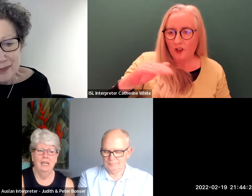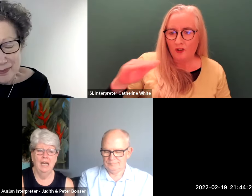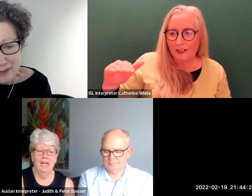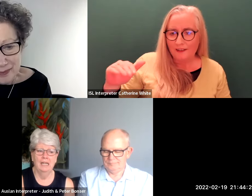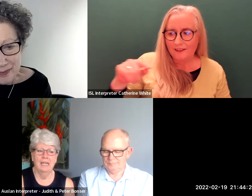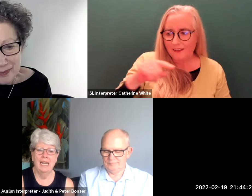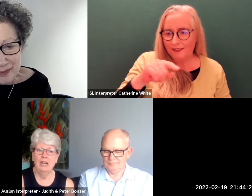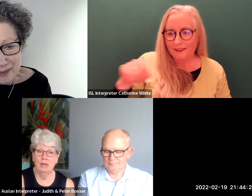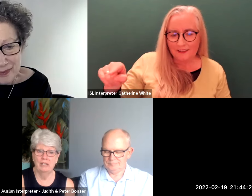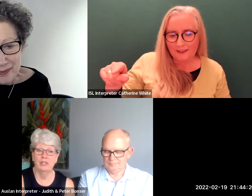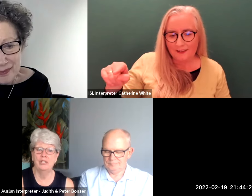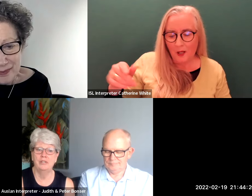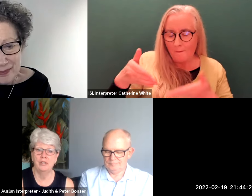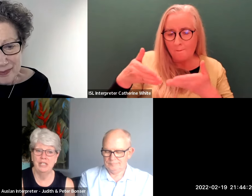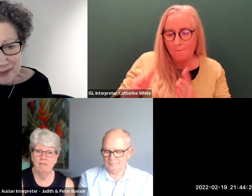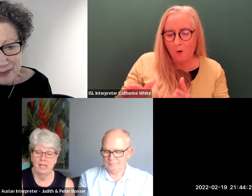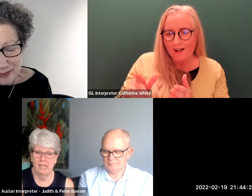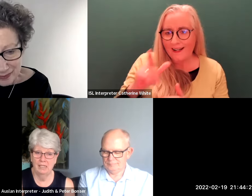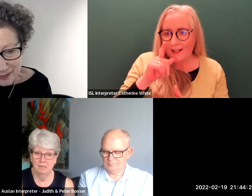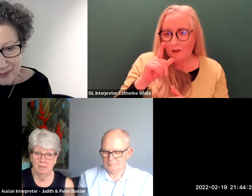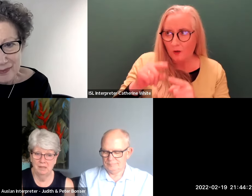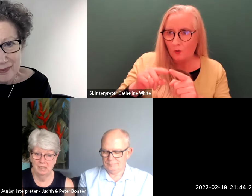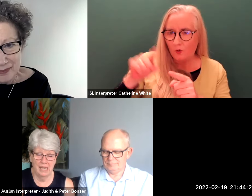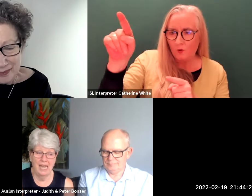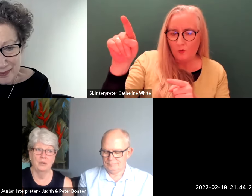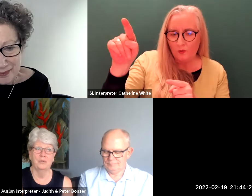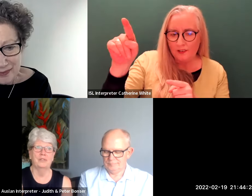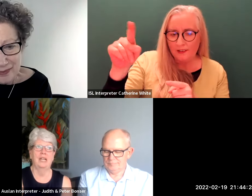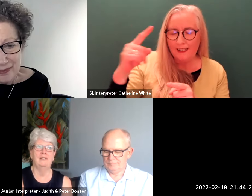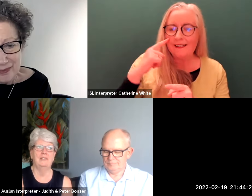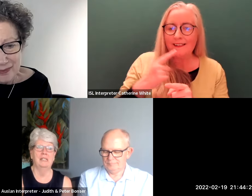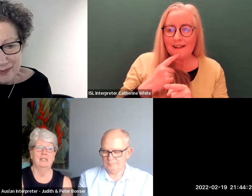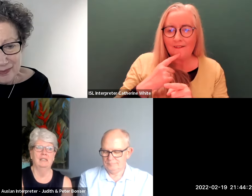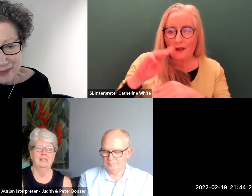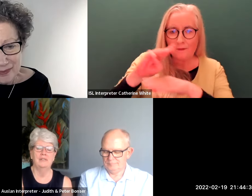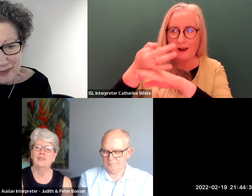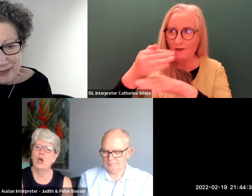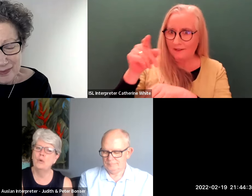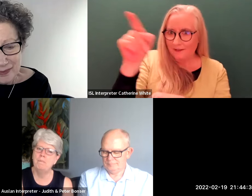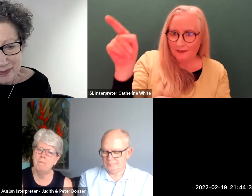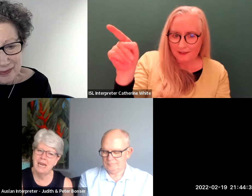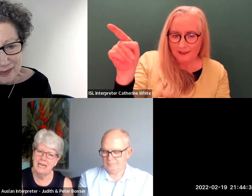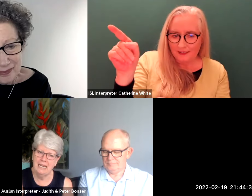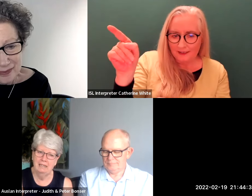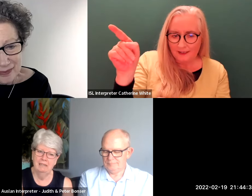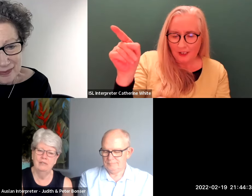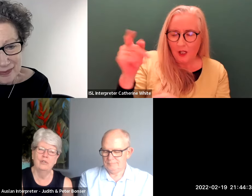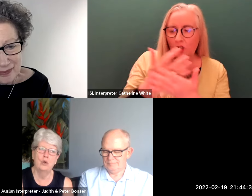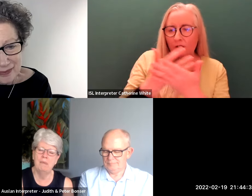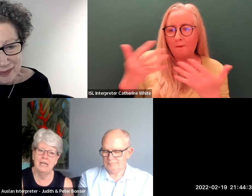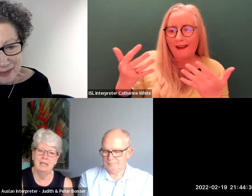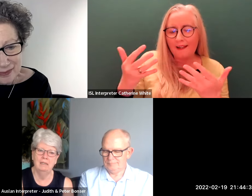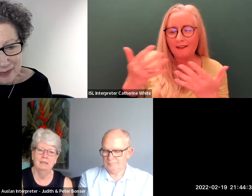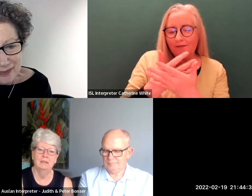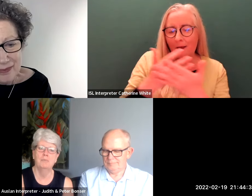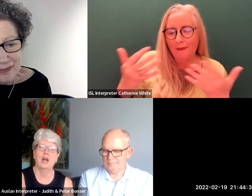uh hearing to to deaf adults it's so many so